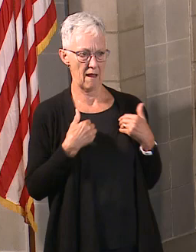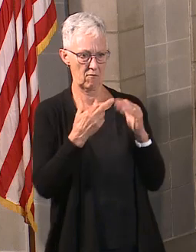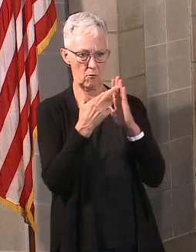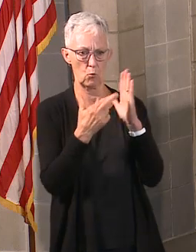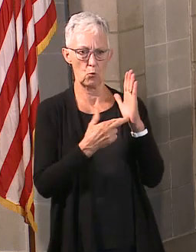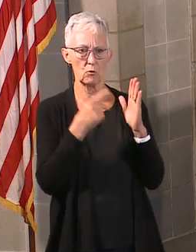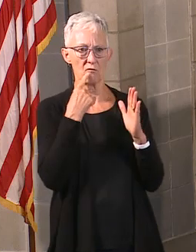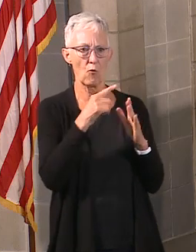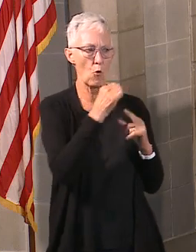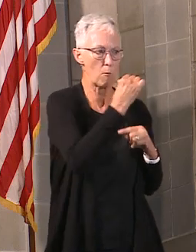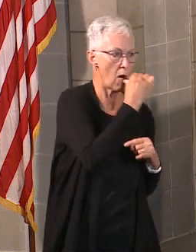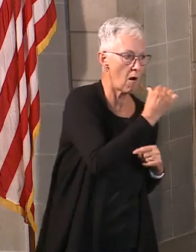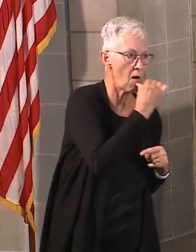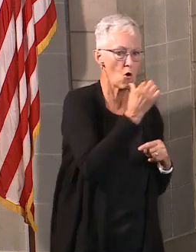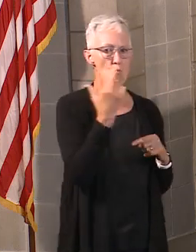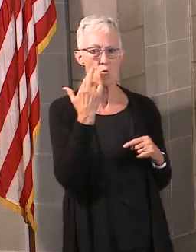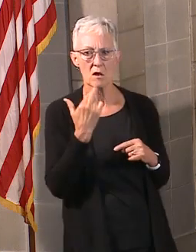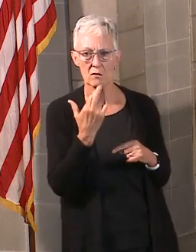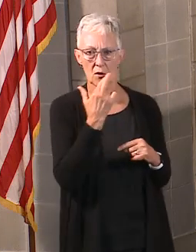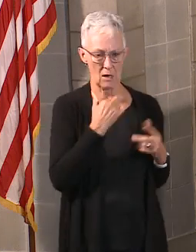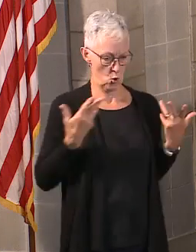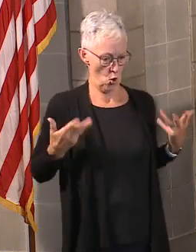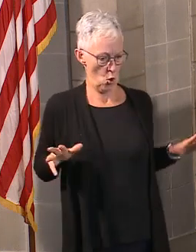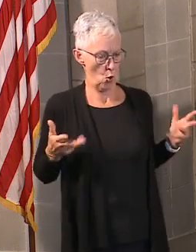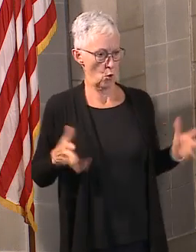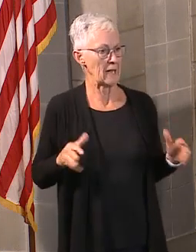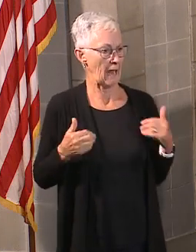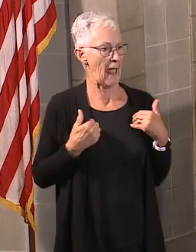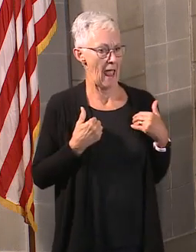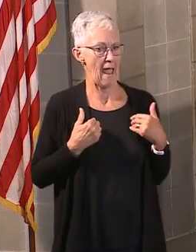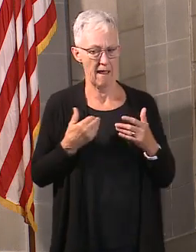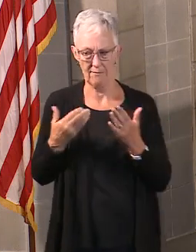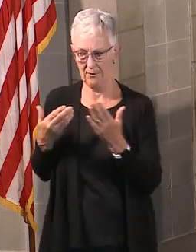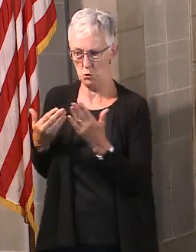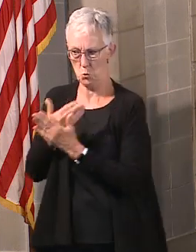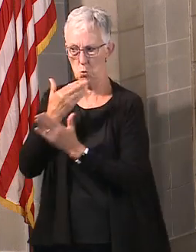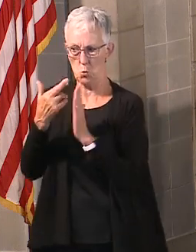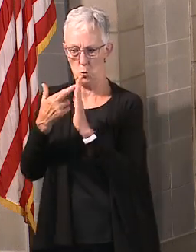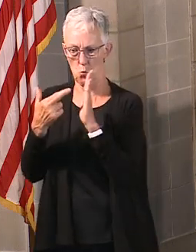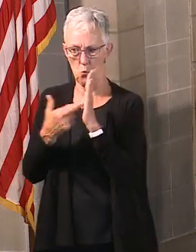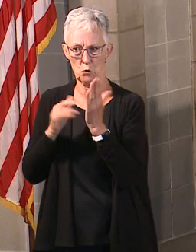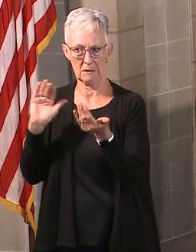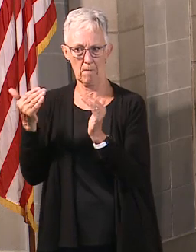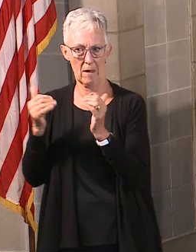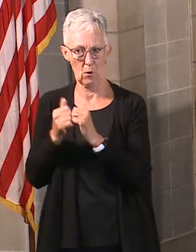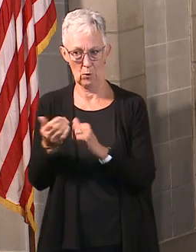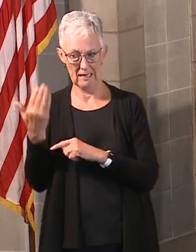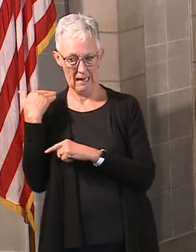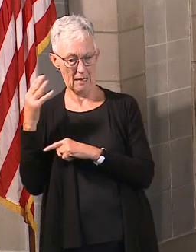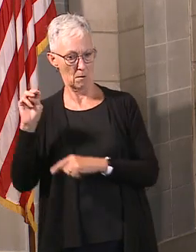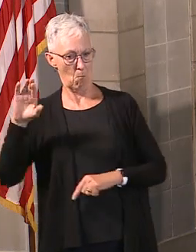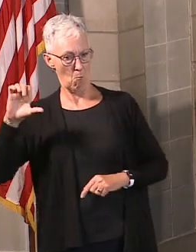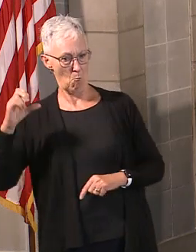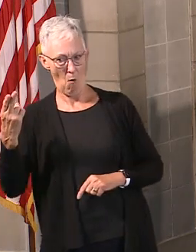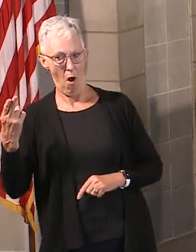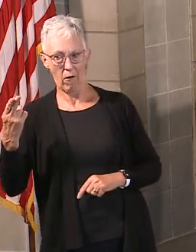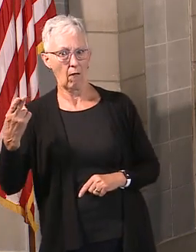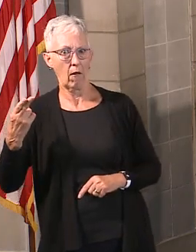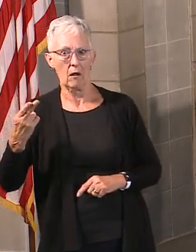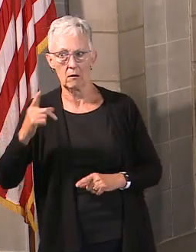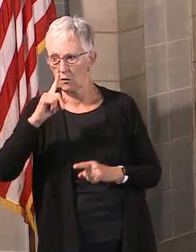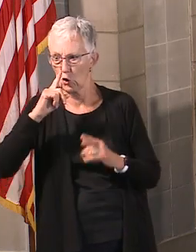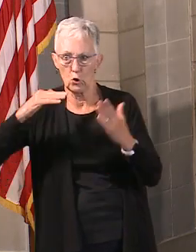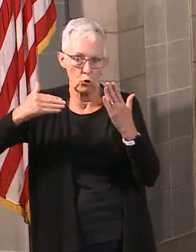for example. So we've got a lot more infrastructure basically to manage this. And so when it comes down to the decision of individual